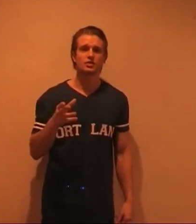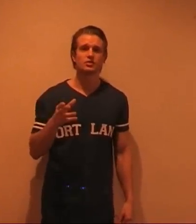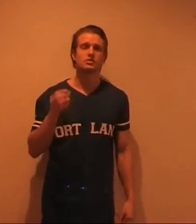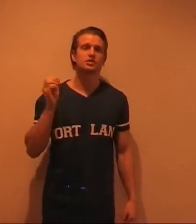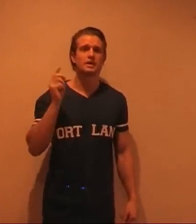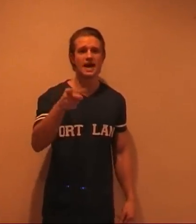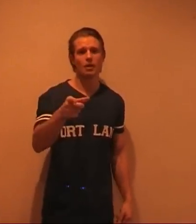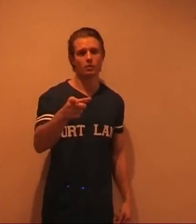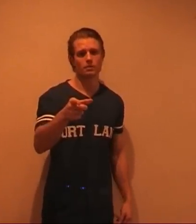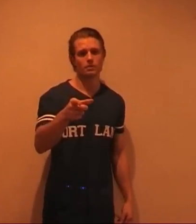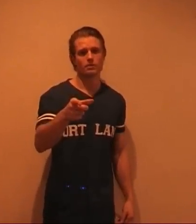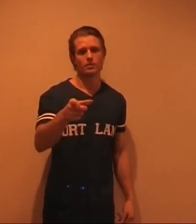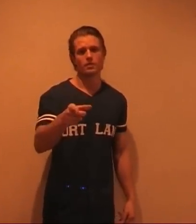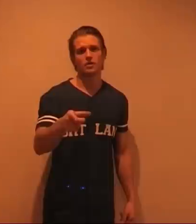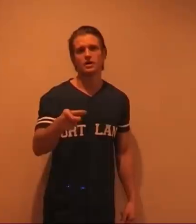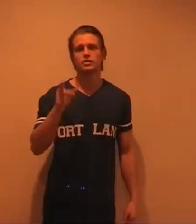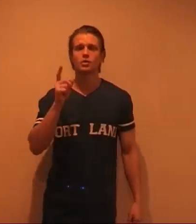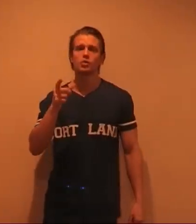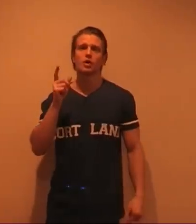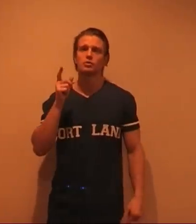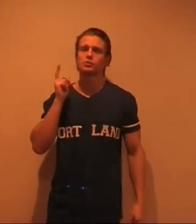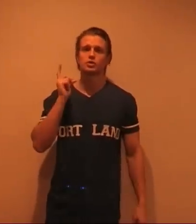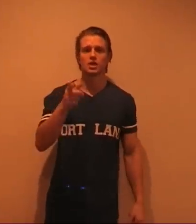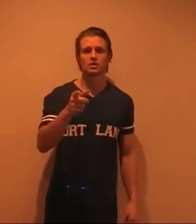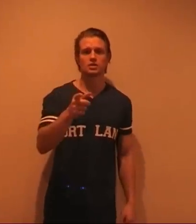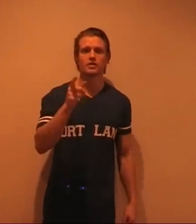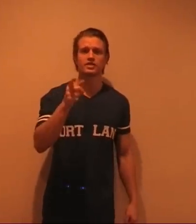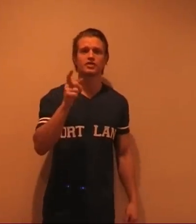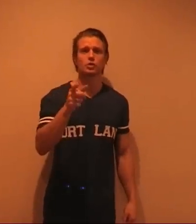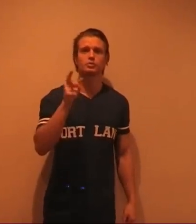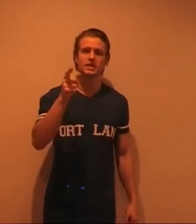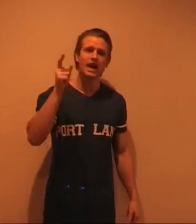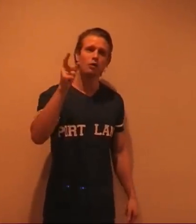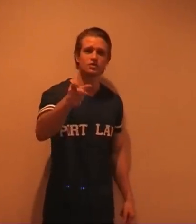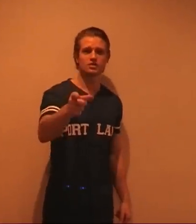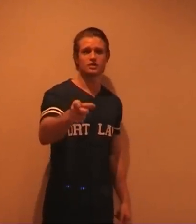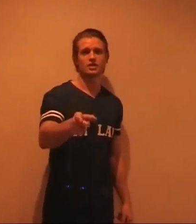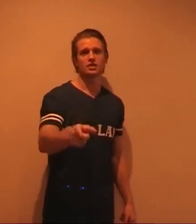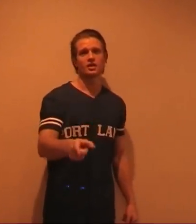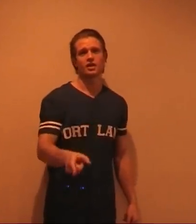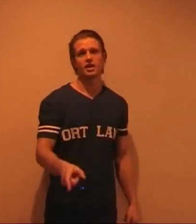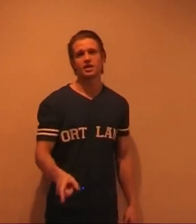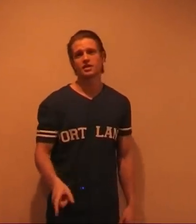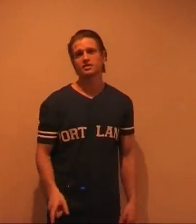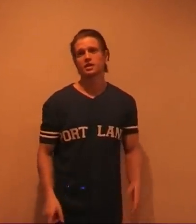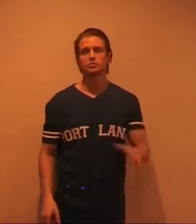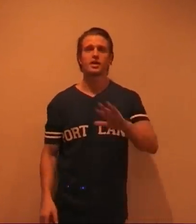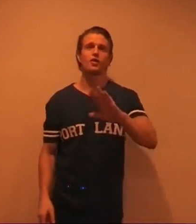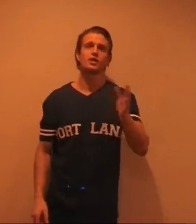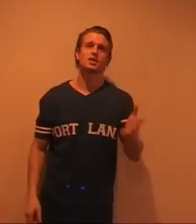good spit it out. Alright. That was a quote by Arnold Schwarzenegger. If it tastes good spit it out. Okay. So that was my Arnie